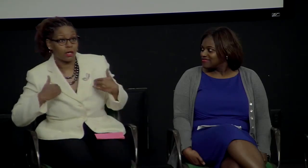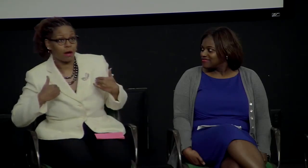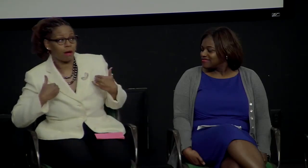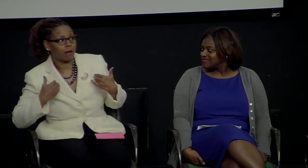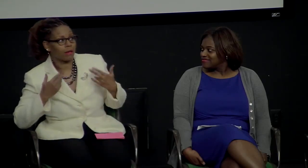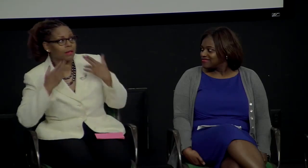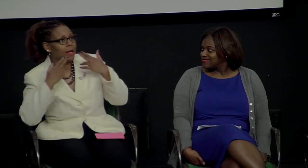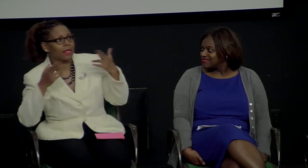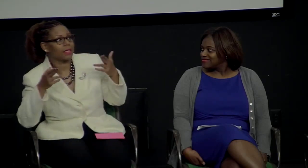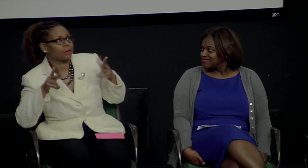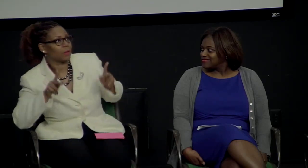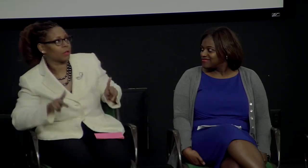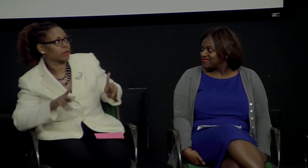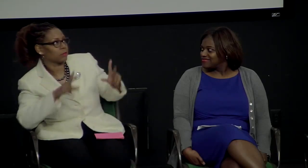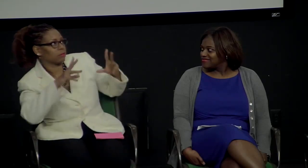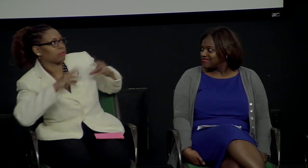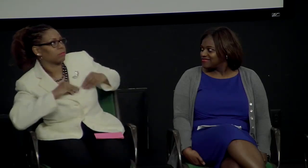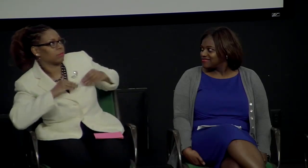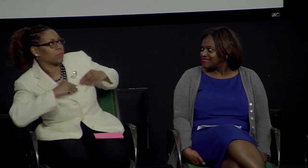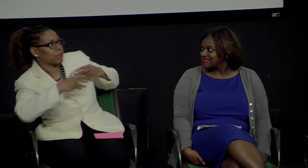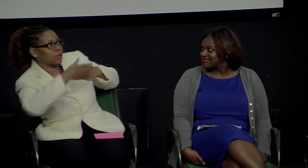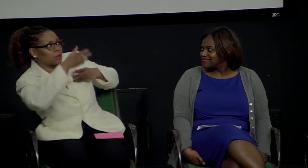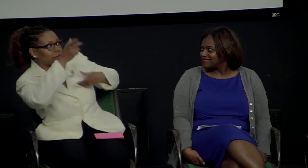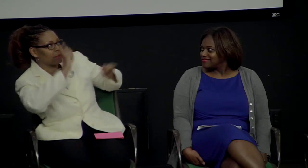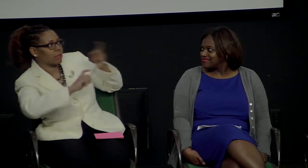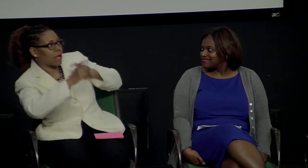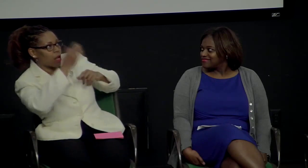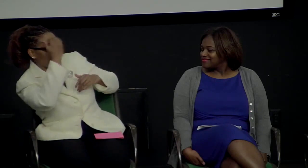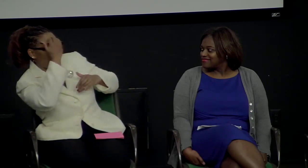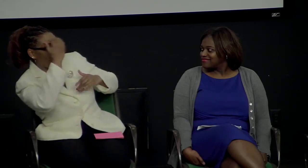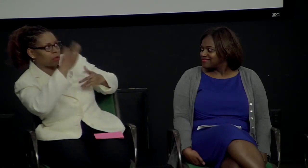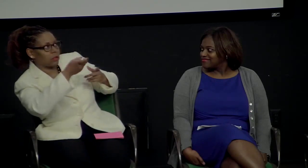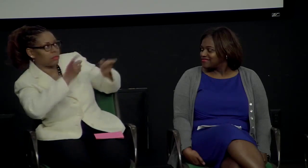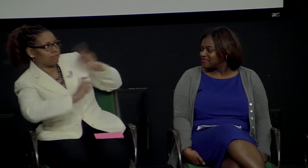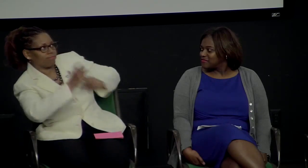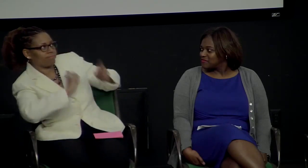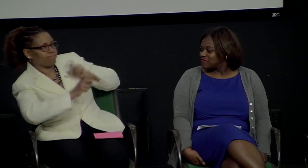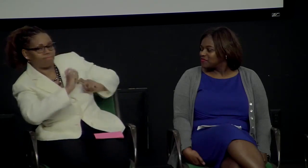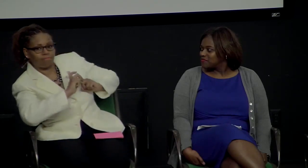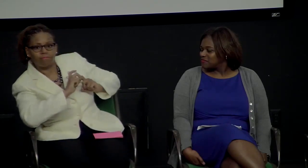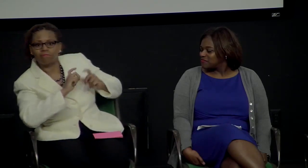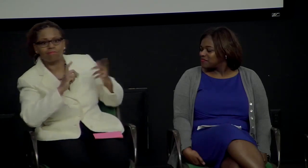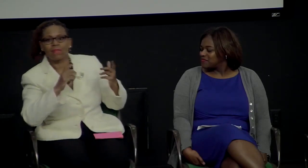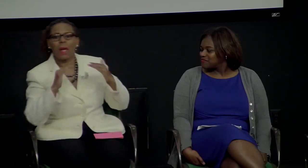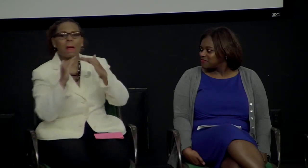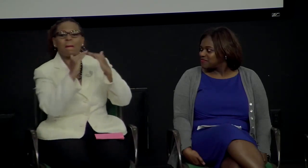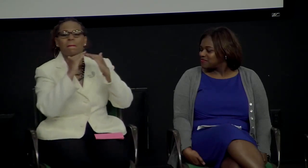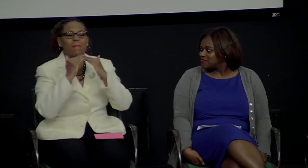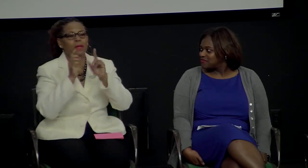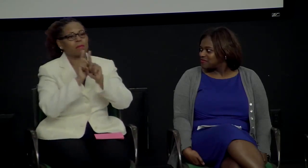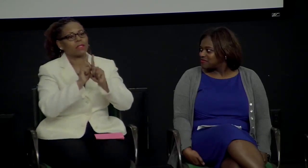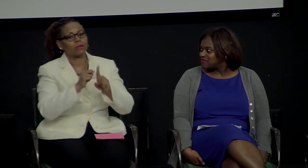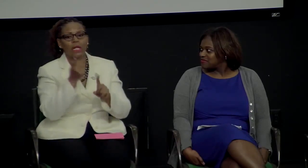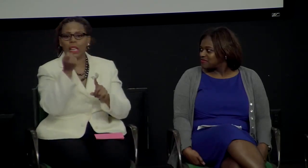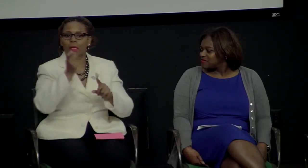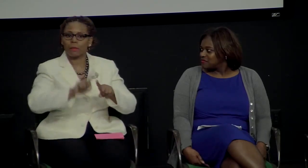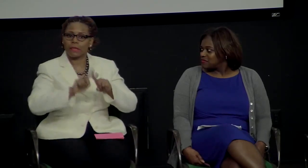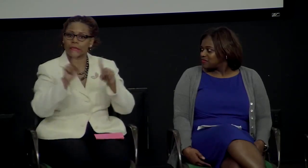imparting knowledge to the young naive mentee who is, you know, a receptacle receiving